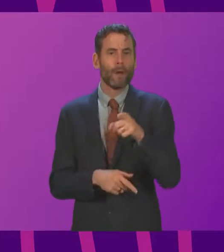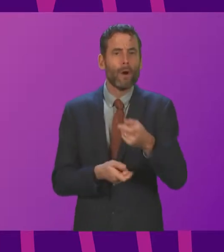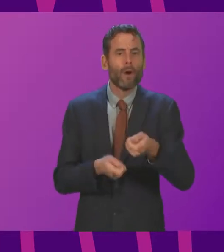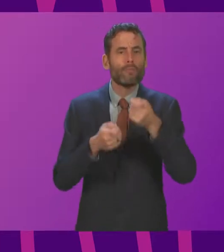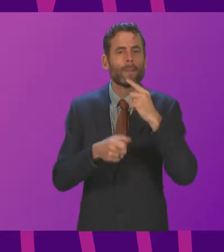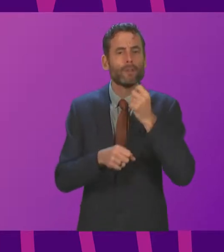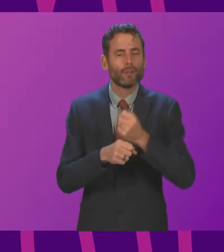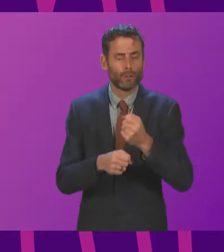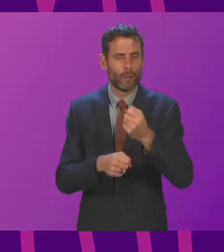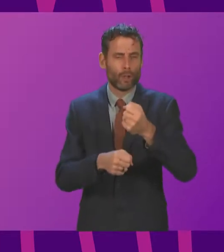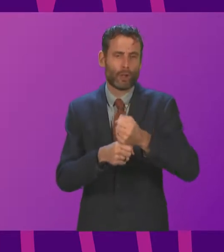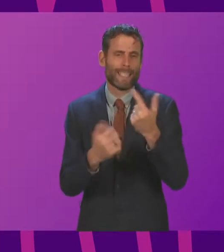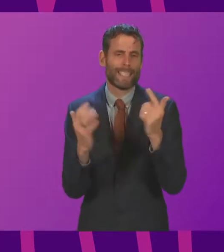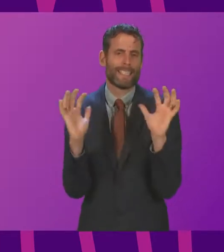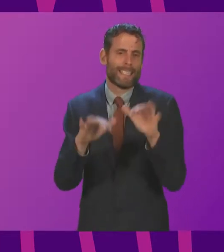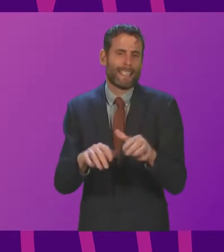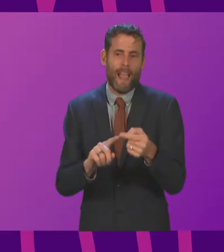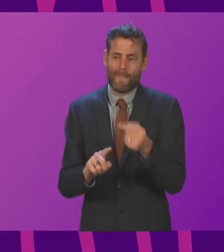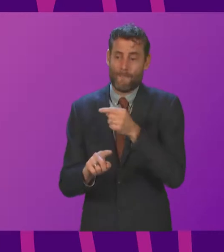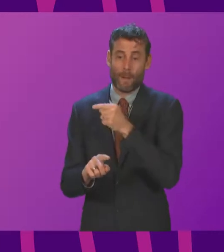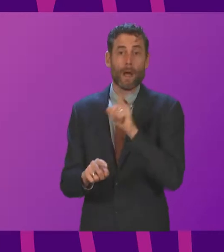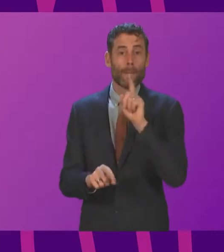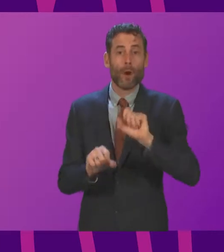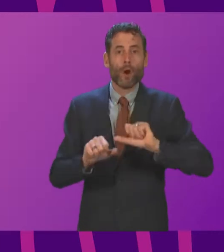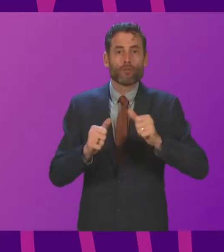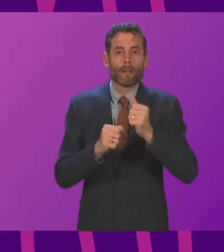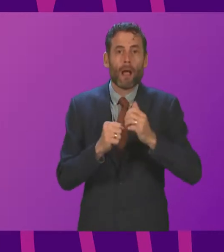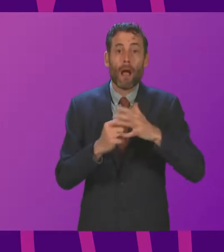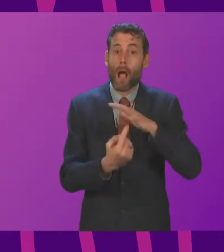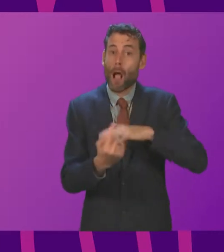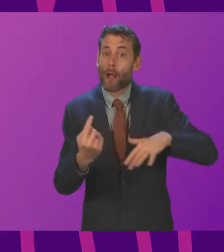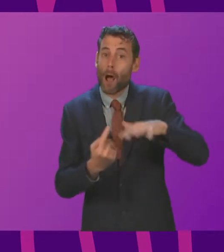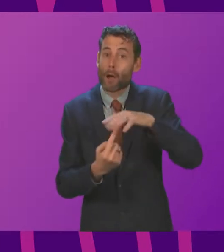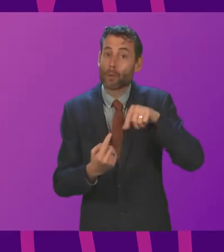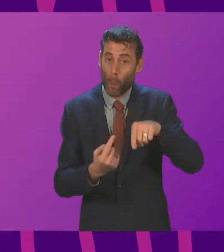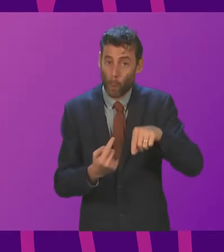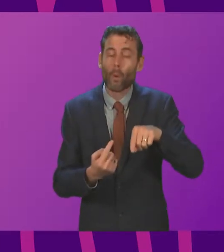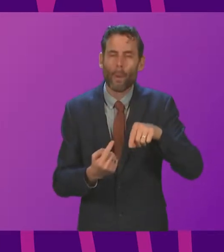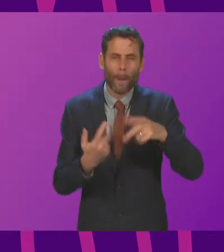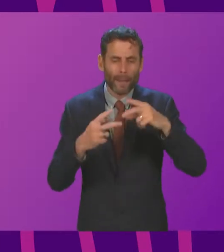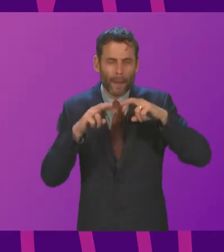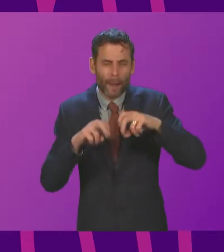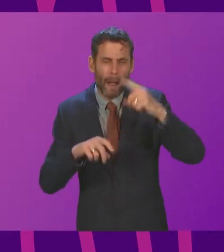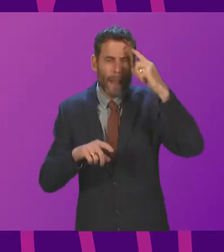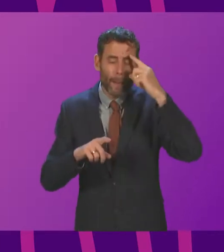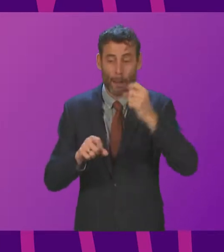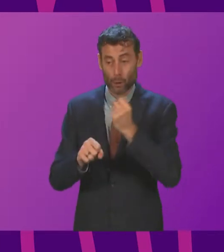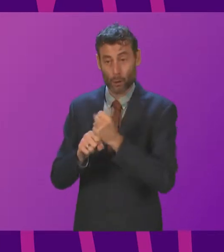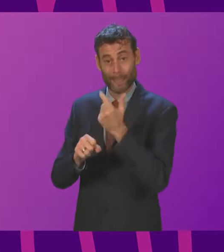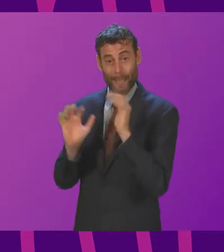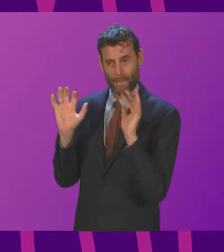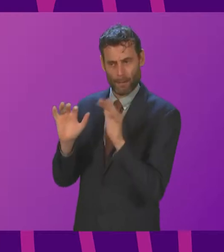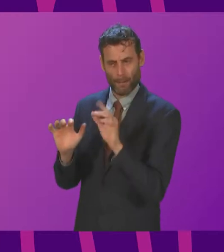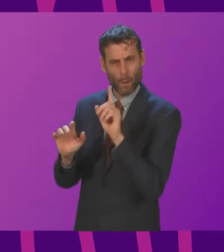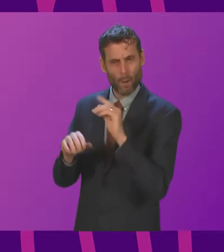I know Greater Glasgow and Clyde have been looking at previous COP summits to try to assess the likely impact on routine health care. I think it is important